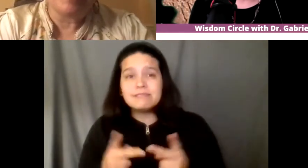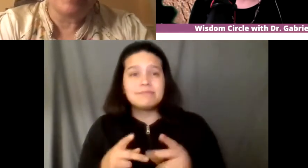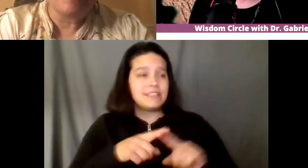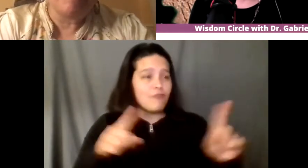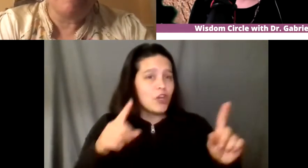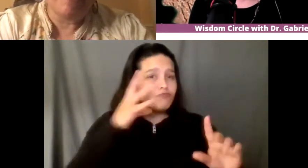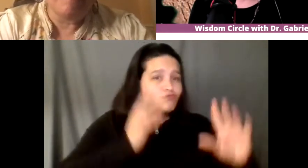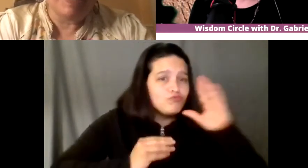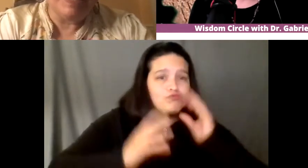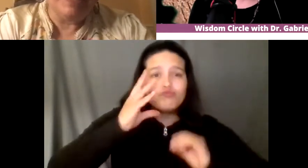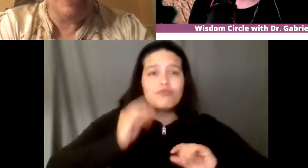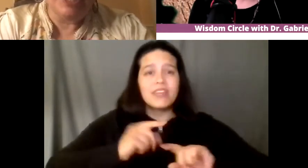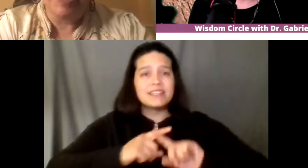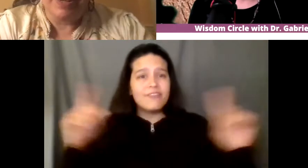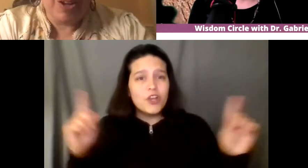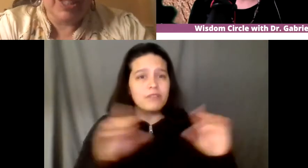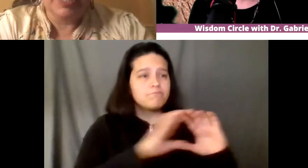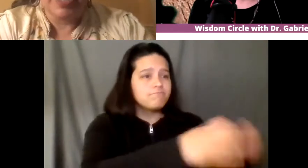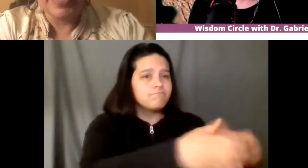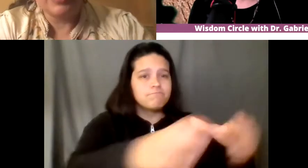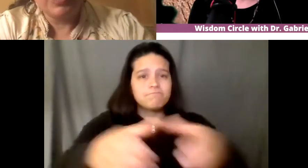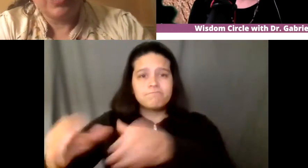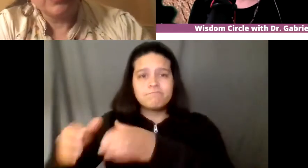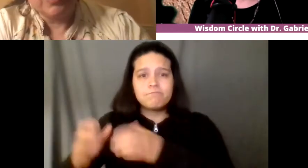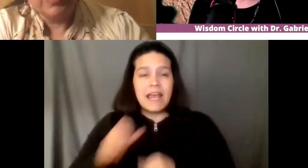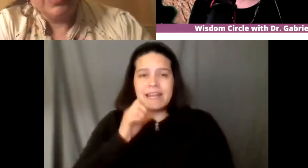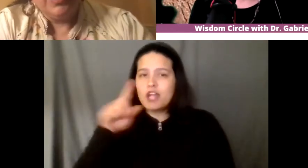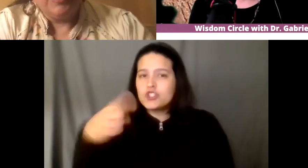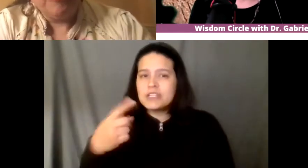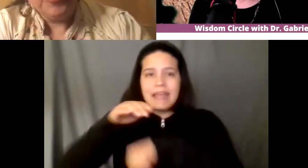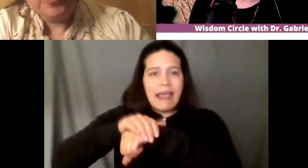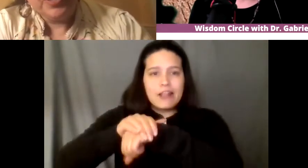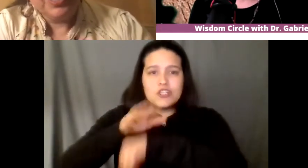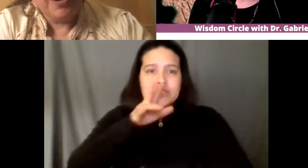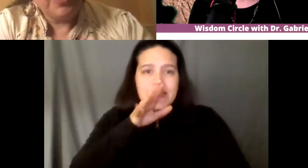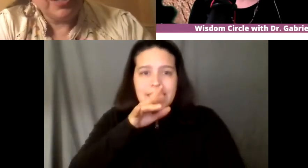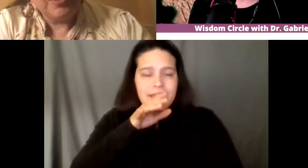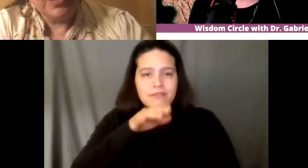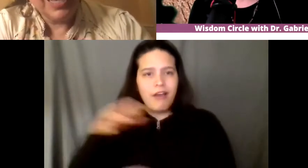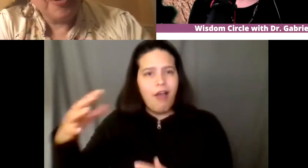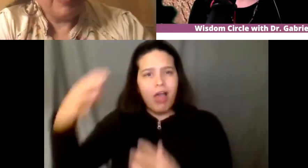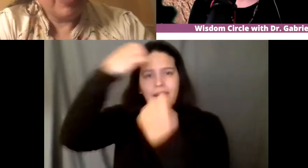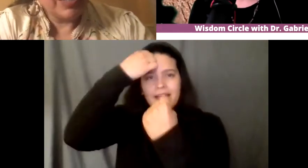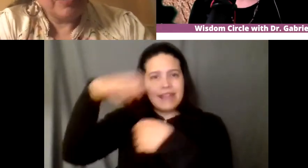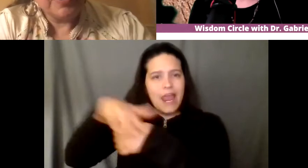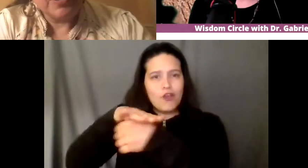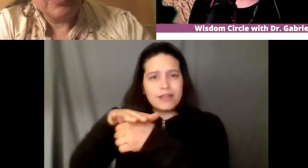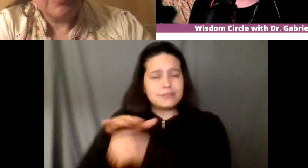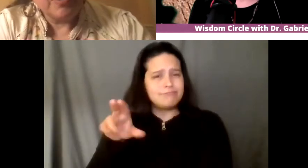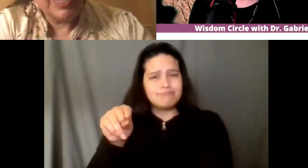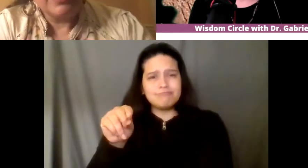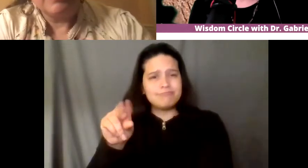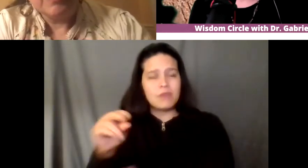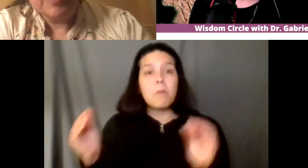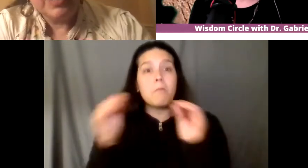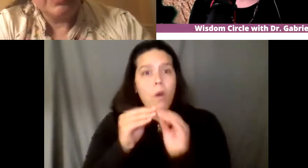not just from from uh english speaking colonized areas but also um further to the south and central and south america where there's also